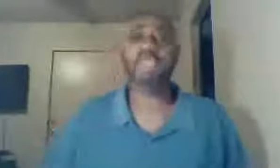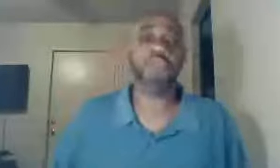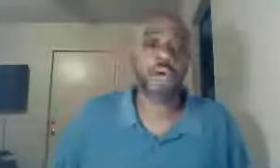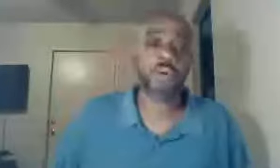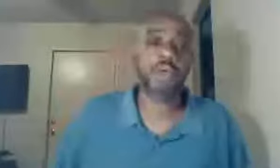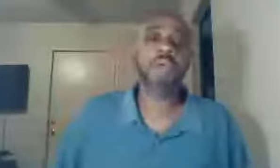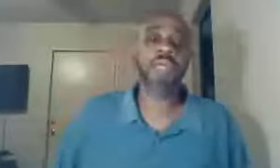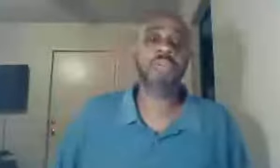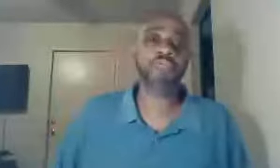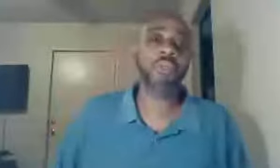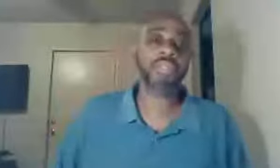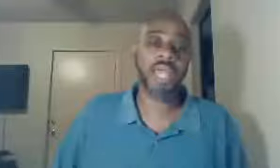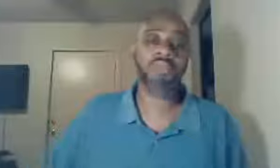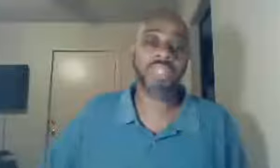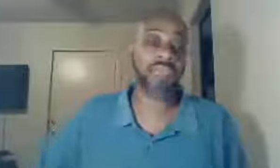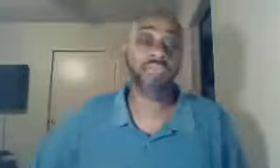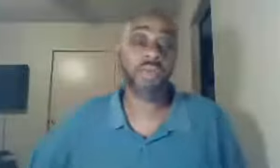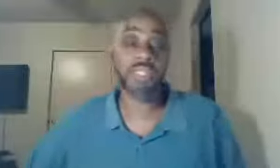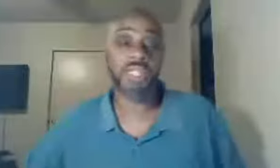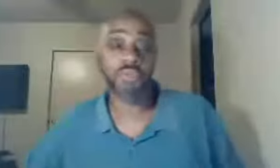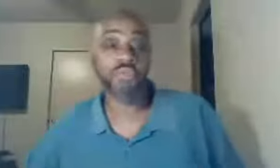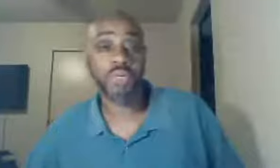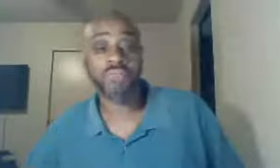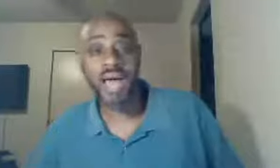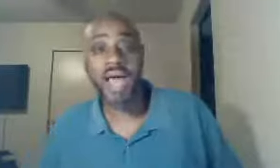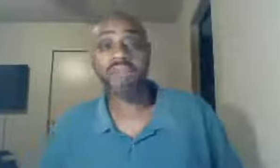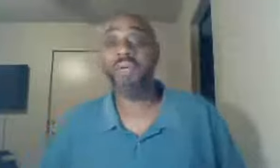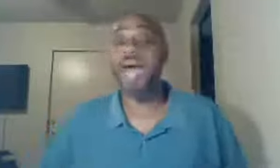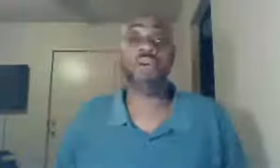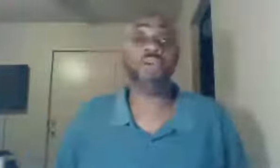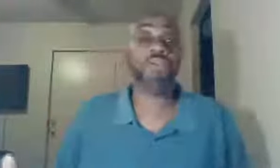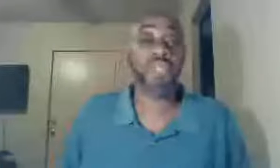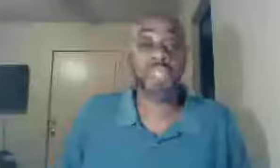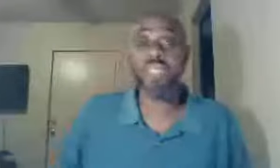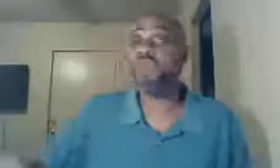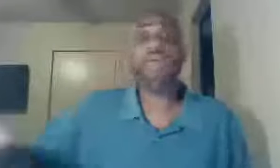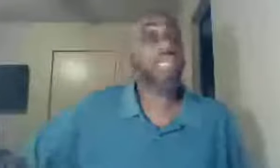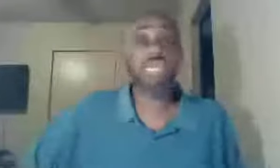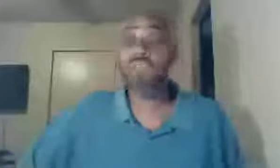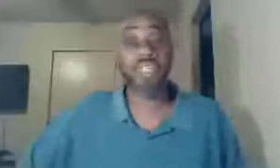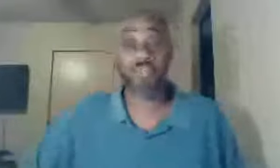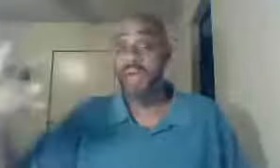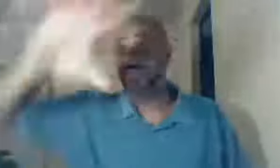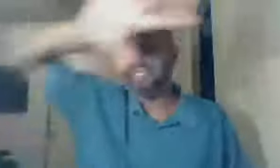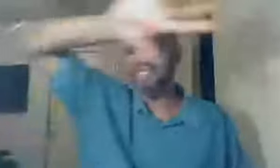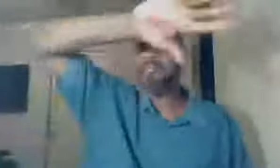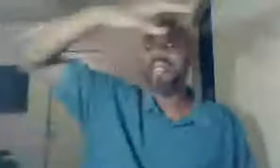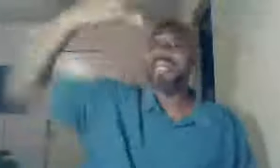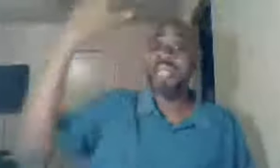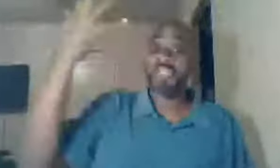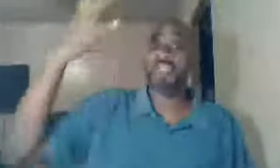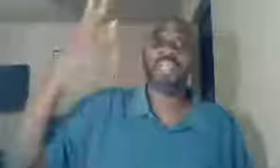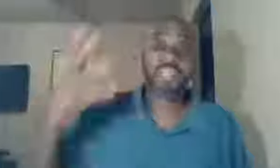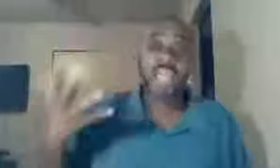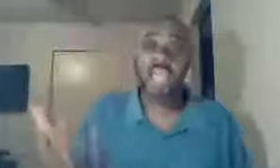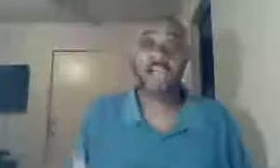do you know, because Romans chapter 7, 14 through 25, when I go to do good, evil is present, my nature is there,